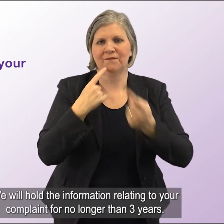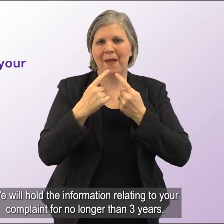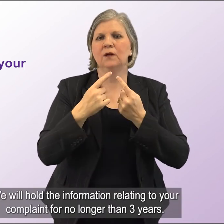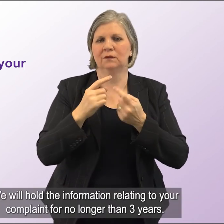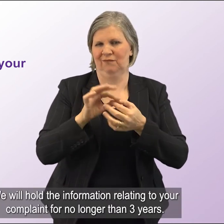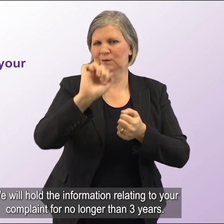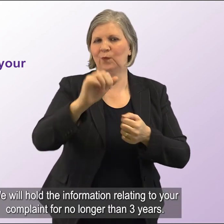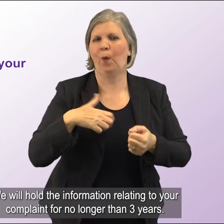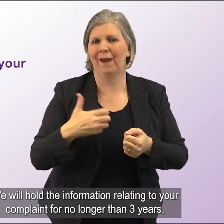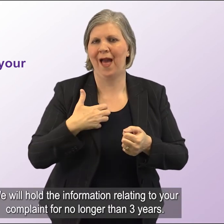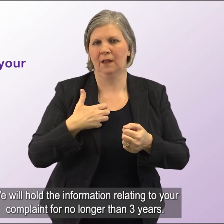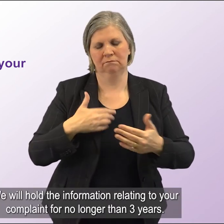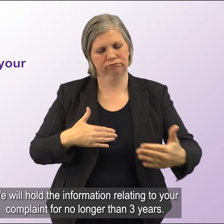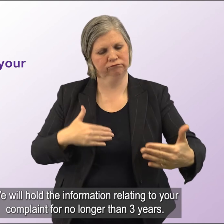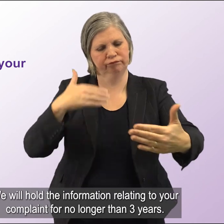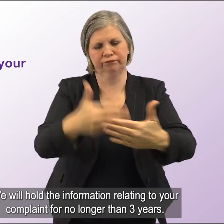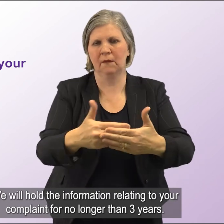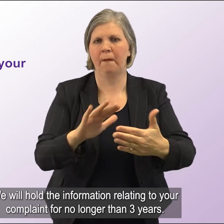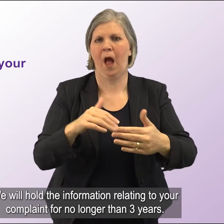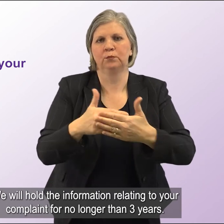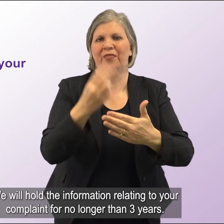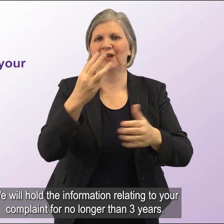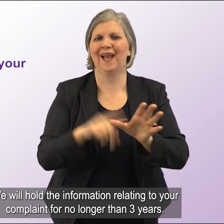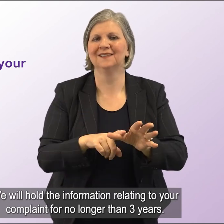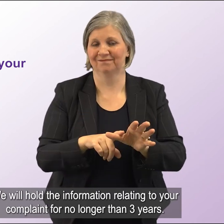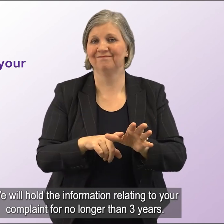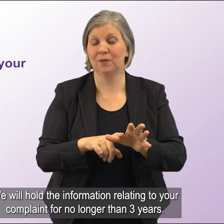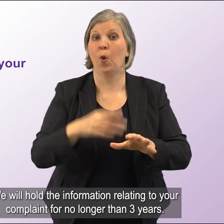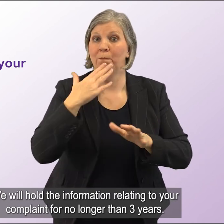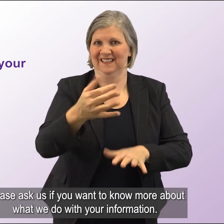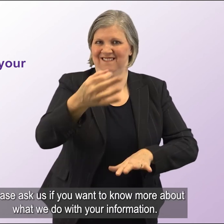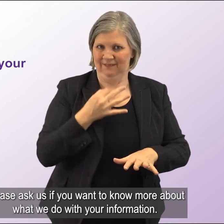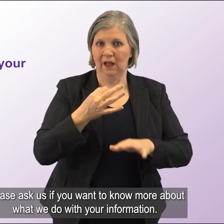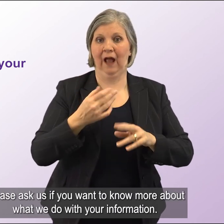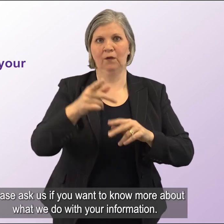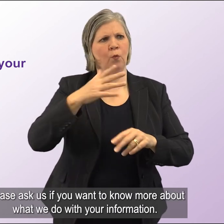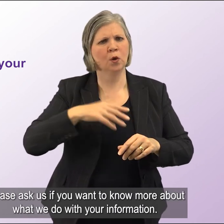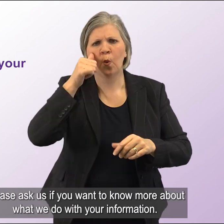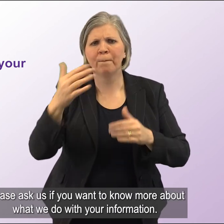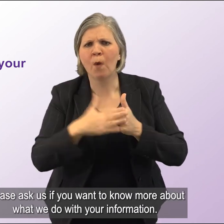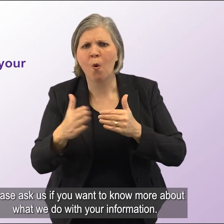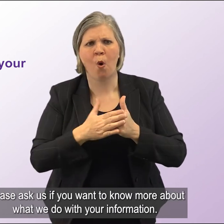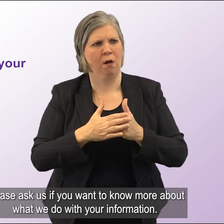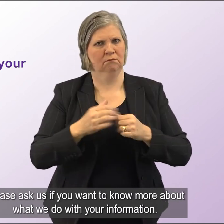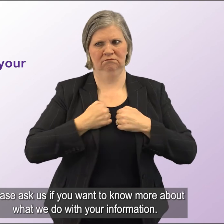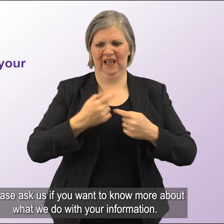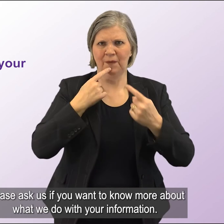We will hold the information relating to your complaint for no longer than three years. Please ask us if you want to know